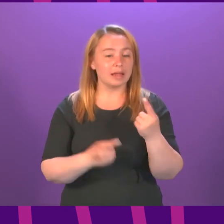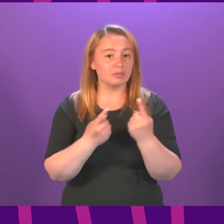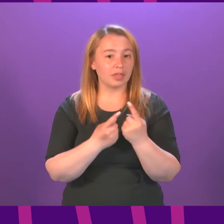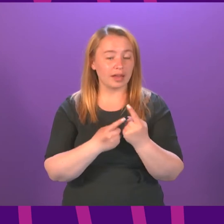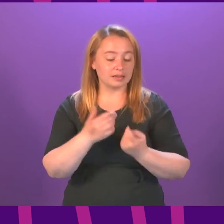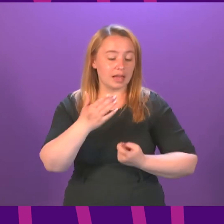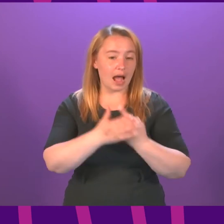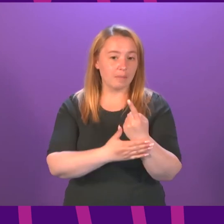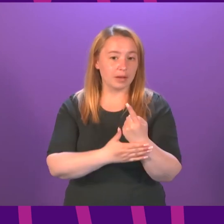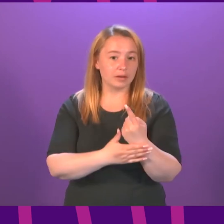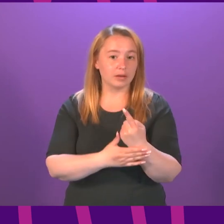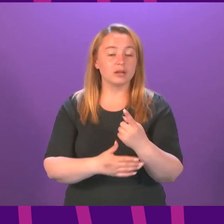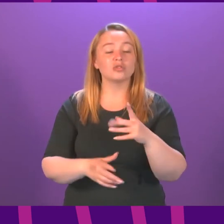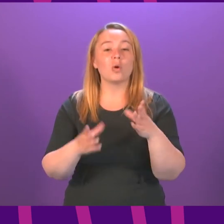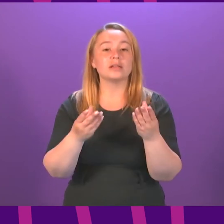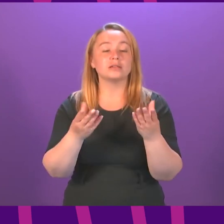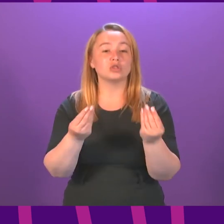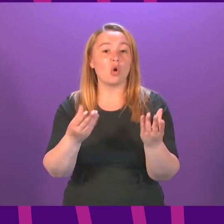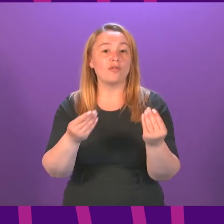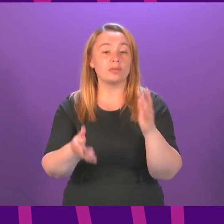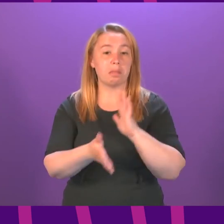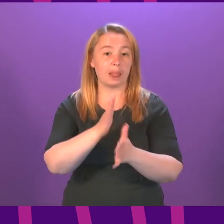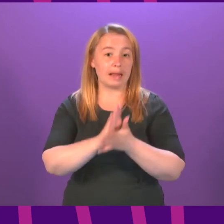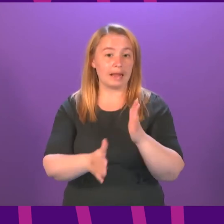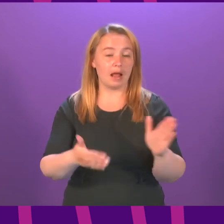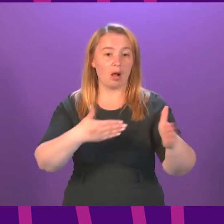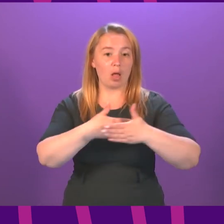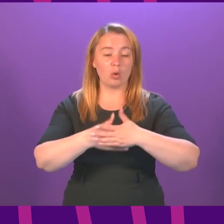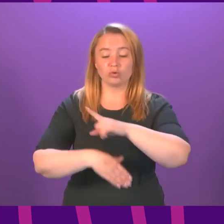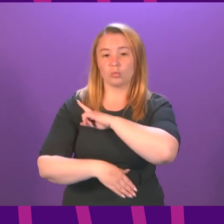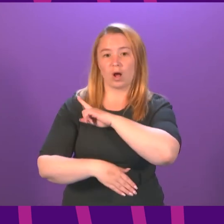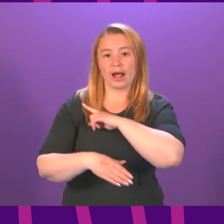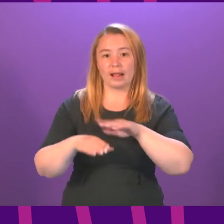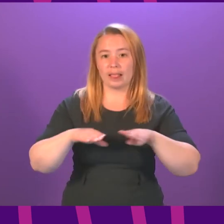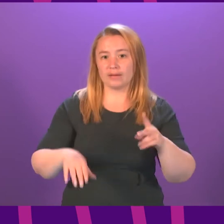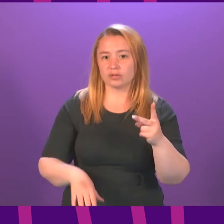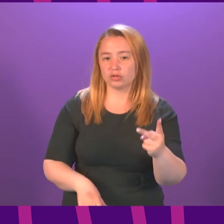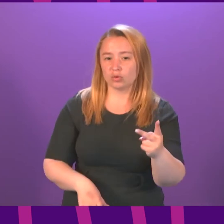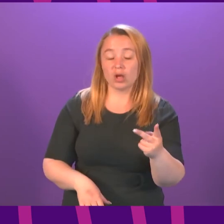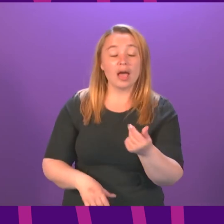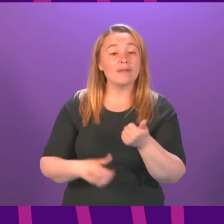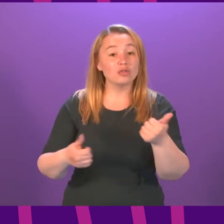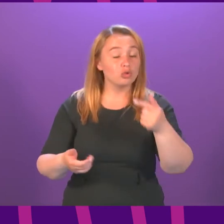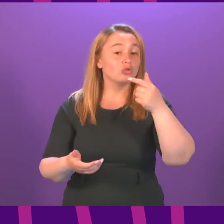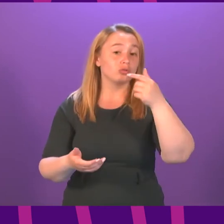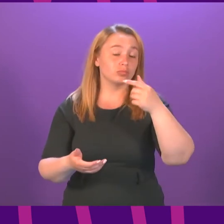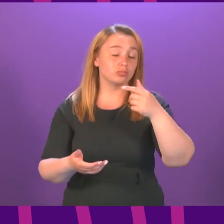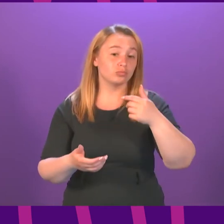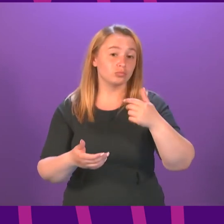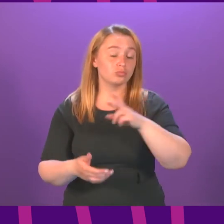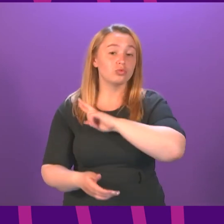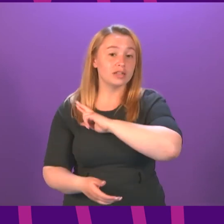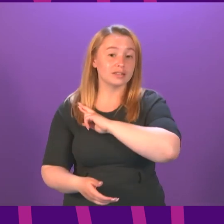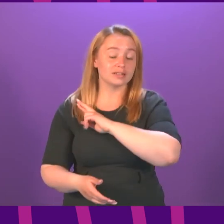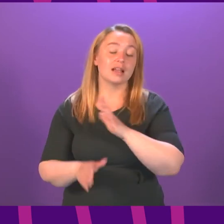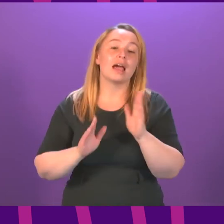reason why soft play, for example, cannot open in Level 2 while other things can. I absolutely accept there is a need to communicate